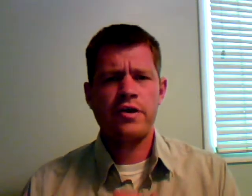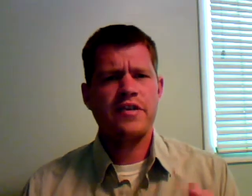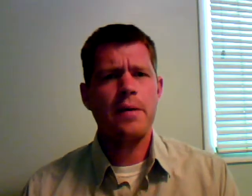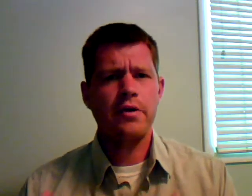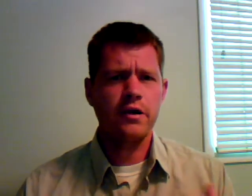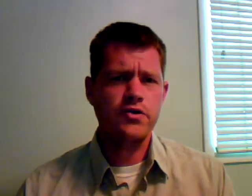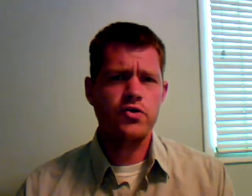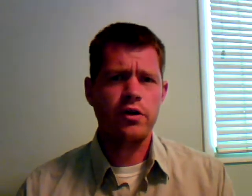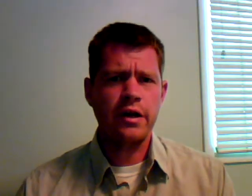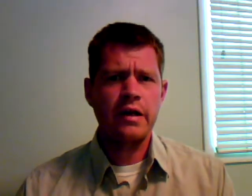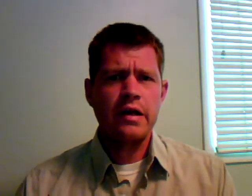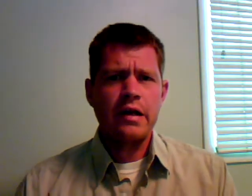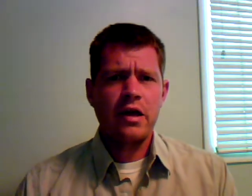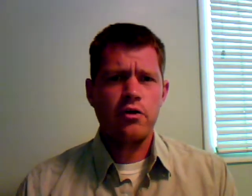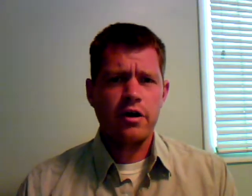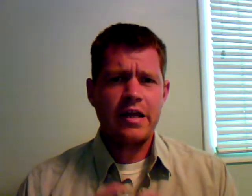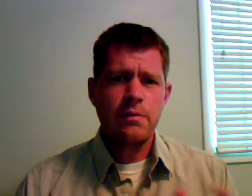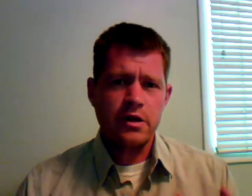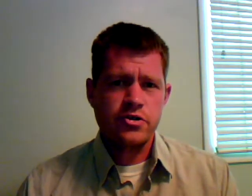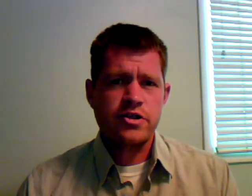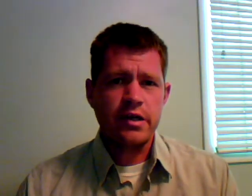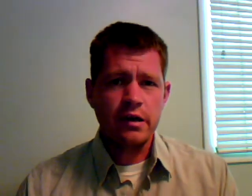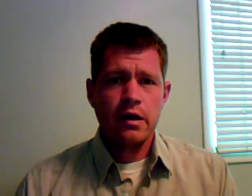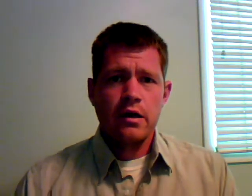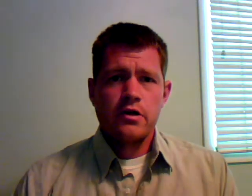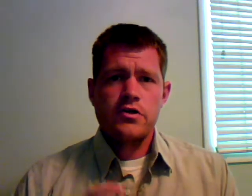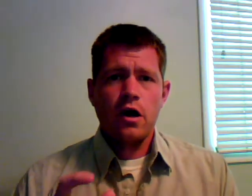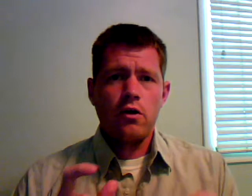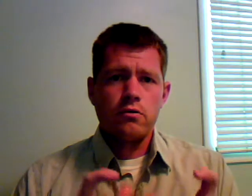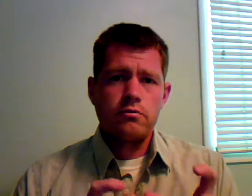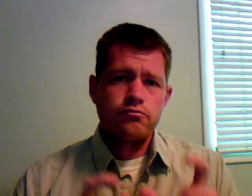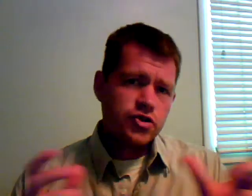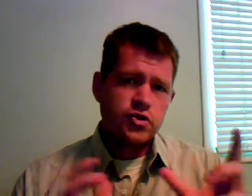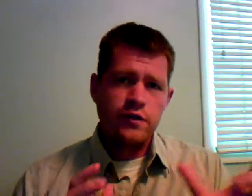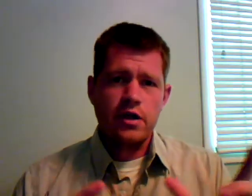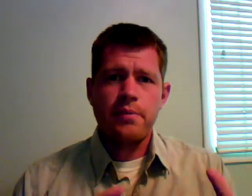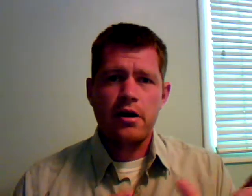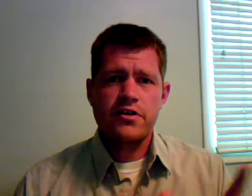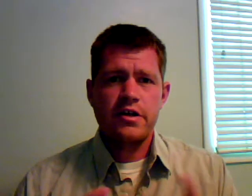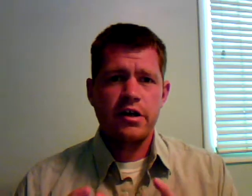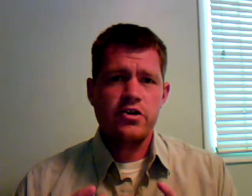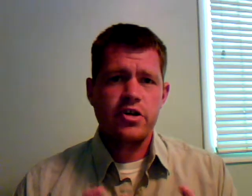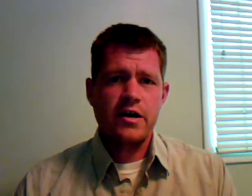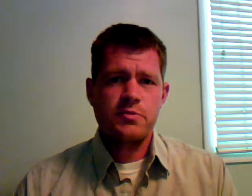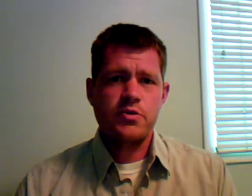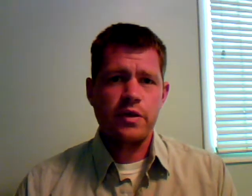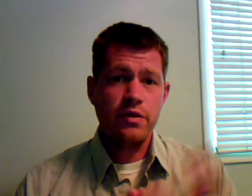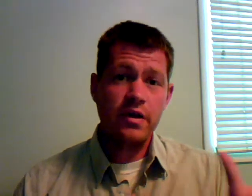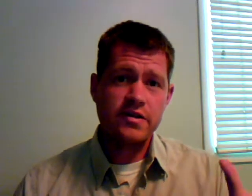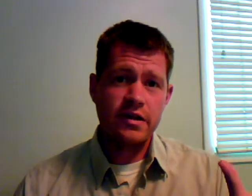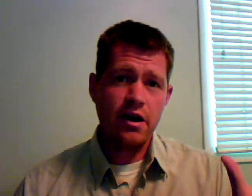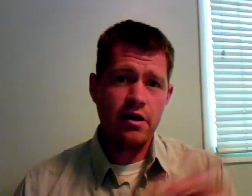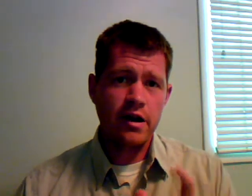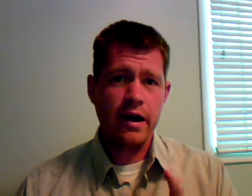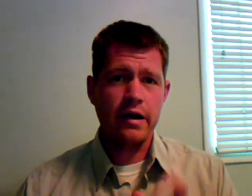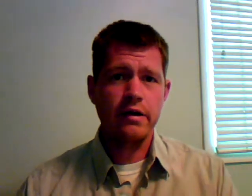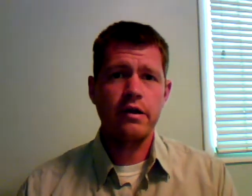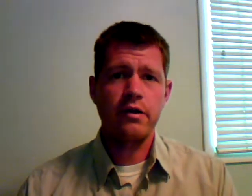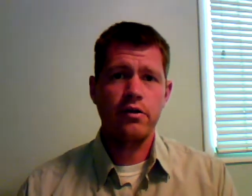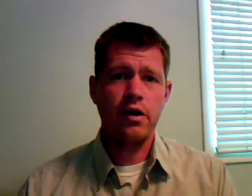things happening in the story in order to keep it interesting. So just sort of a comparison and a contrast between the things they carried and the